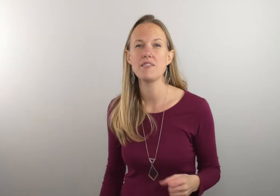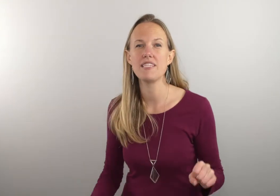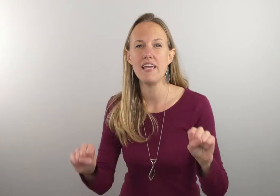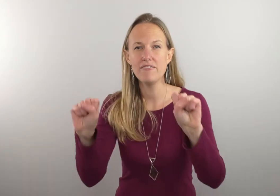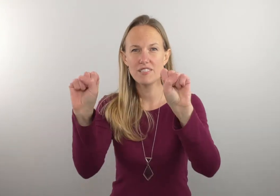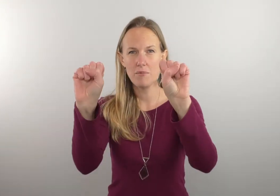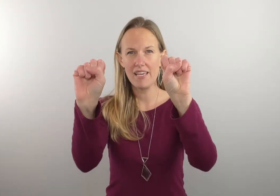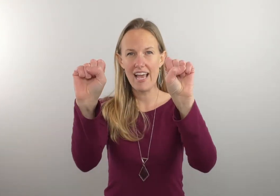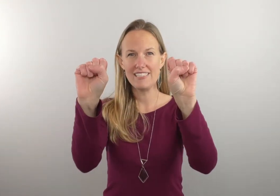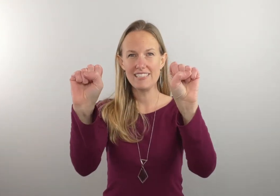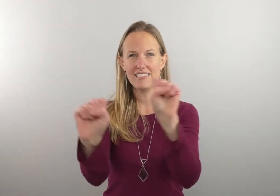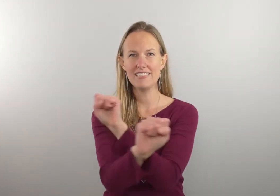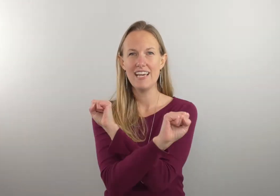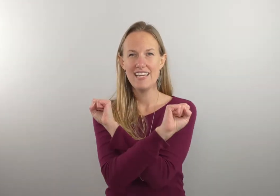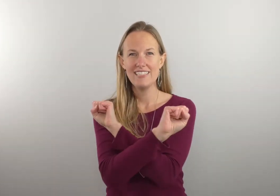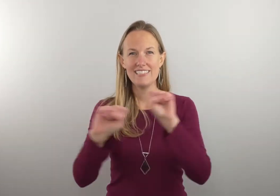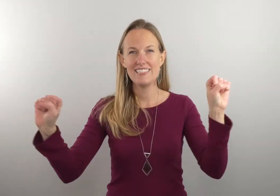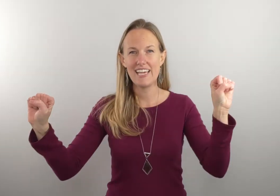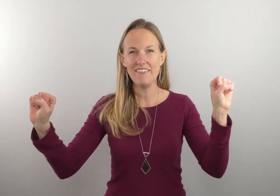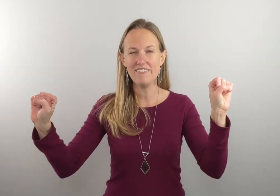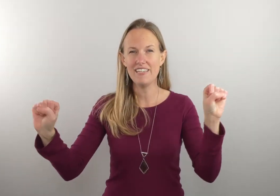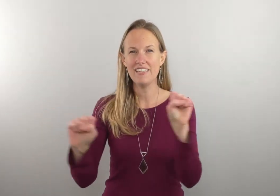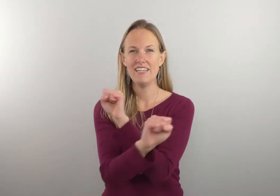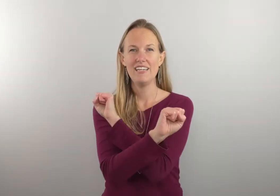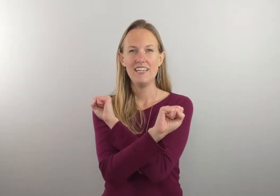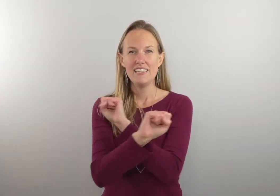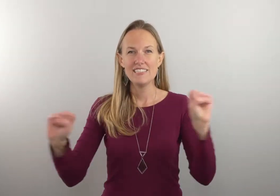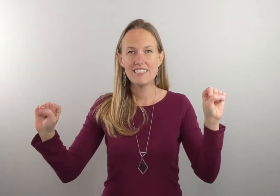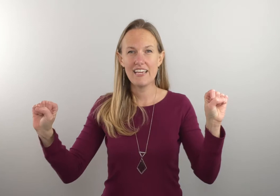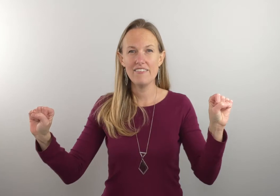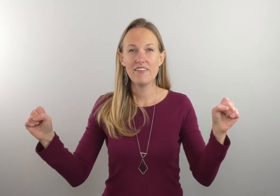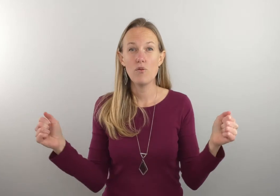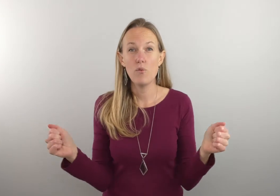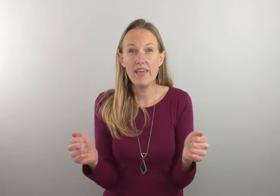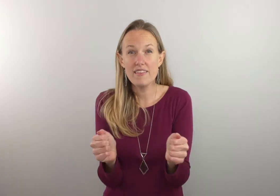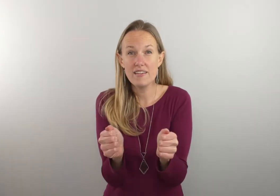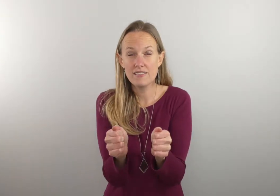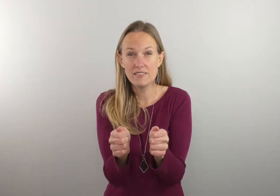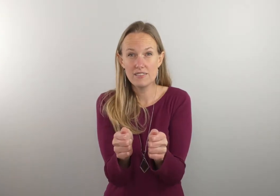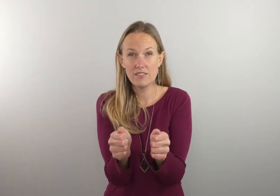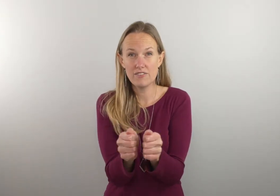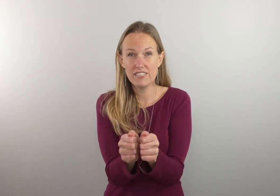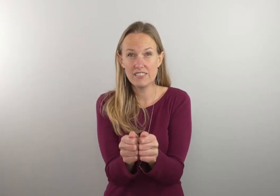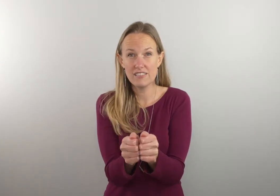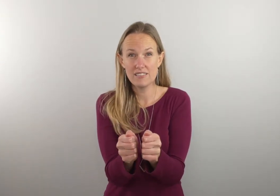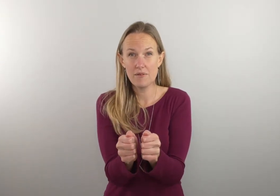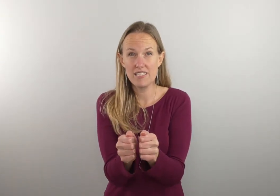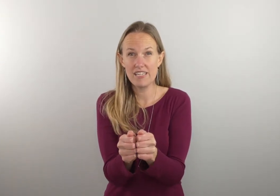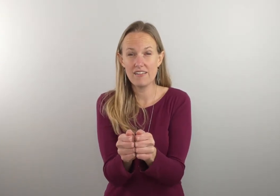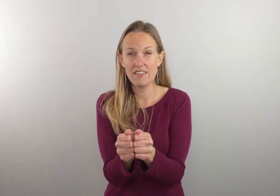safe so making S's safe safe with so your fists coming together like